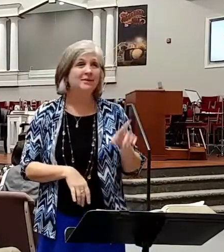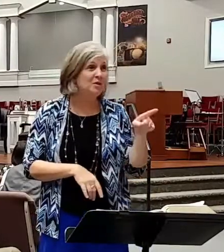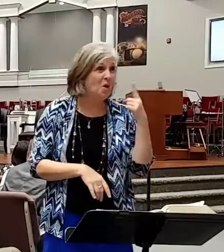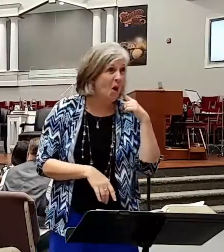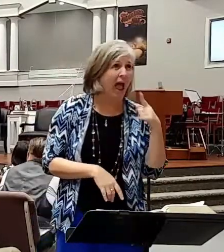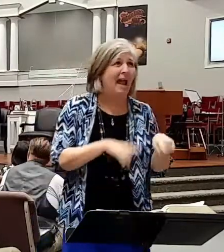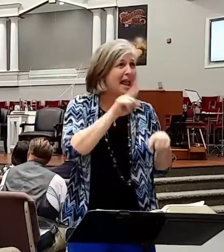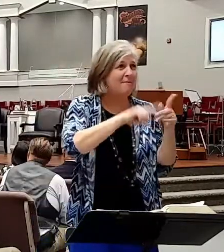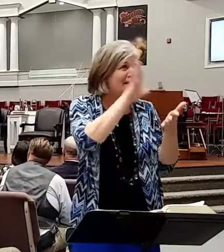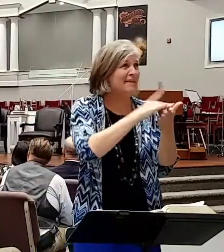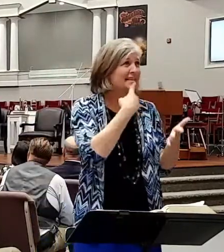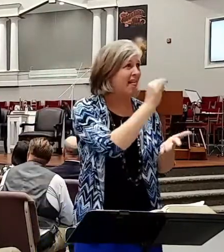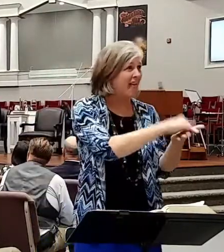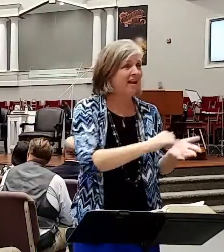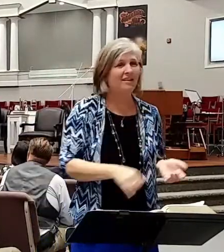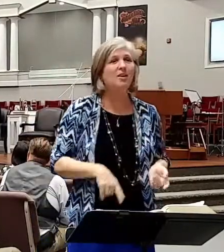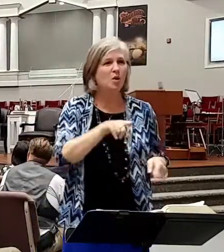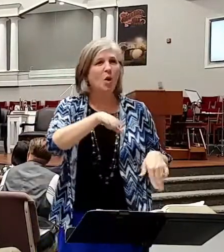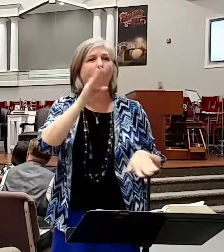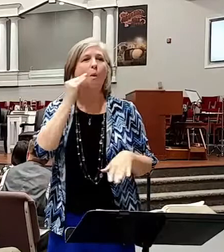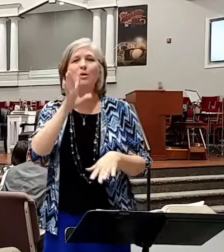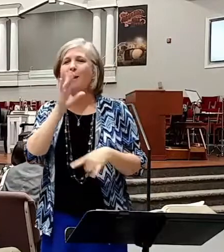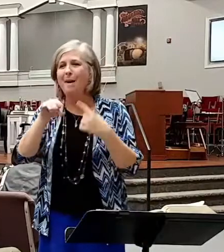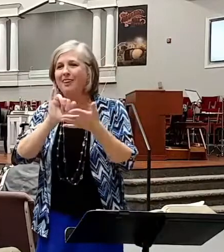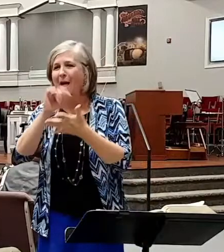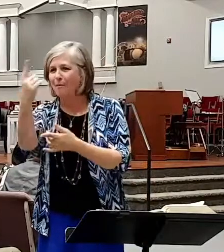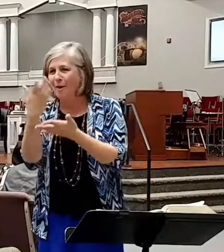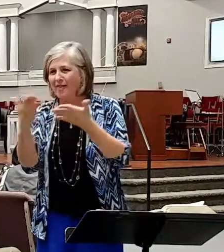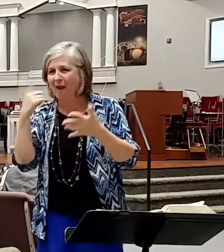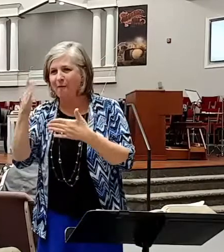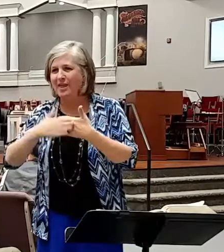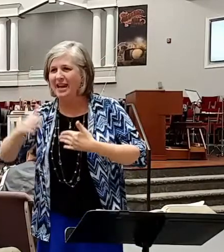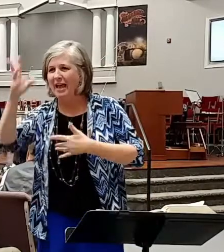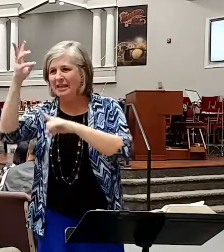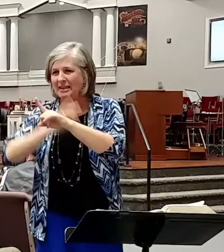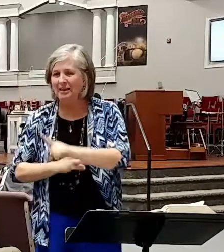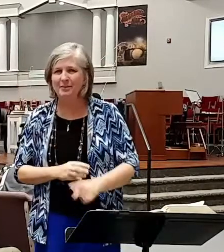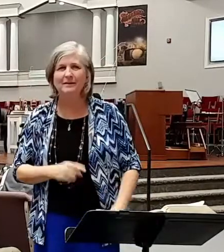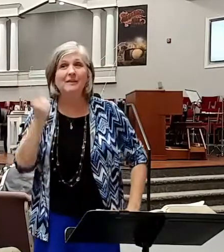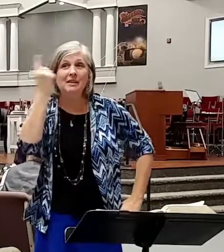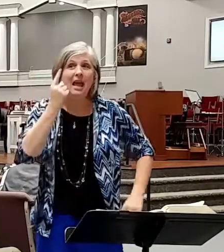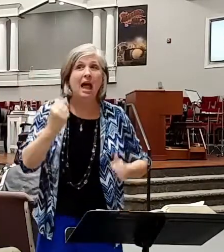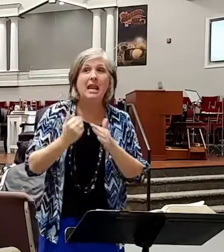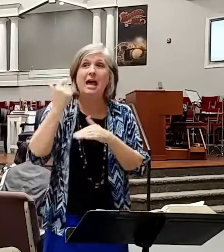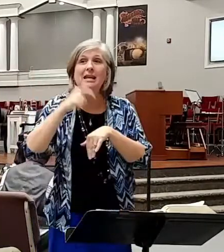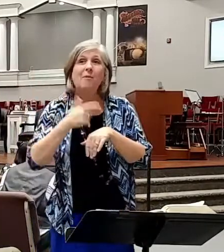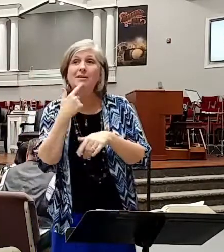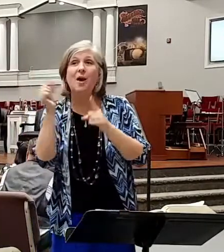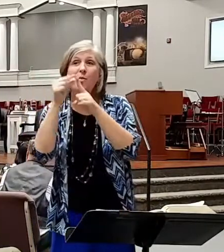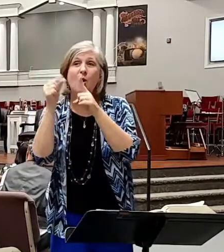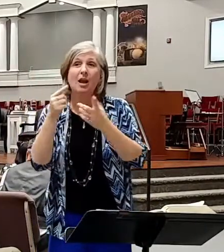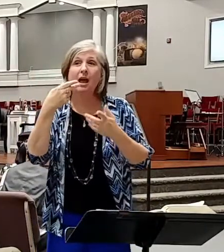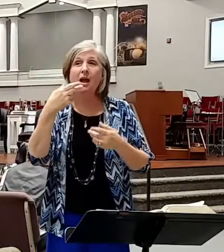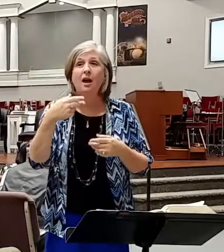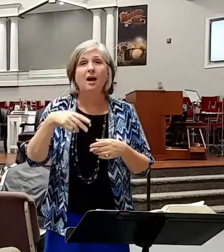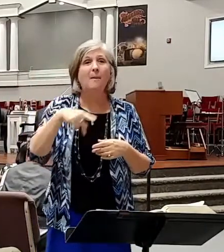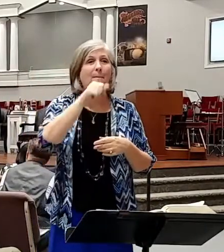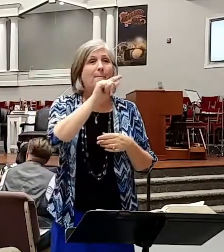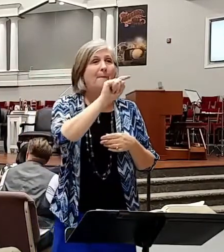believe that y'all will go home and talk about that one thing for the next six months and wonder if I'll say it next time but I'm talking about static in the sense of it doesn't